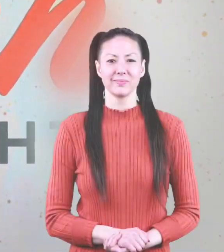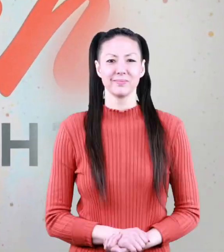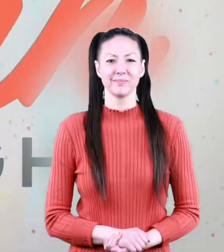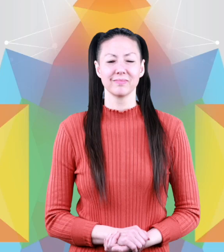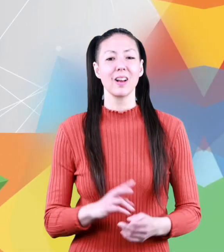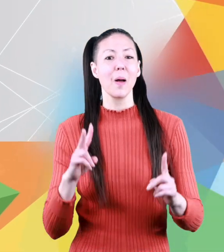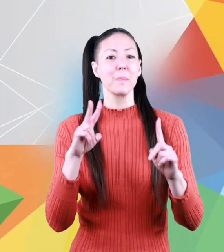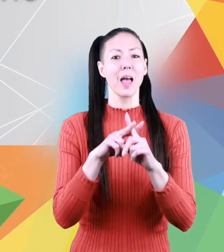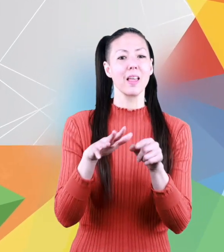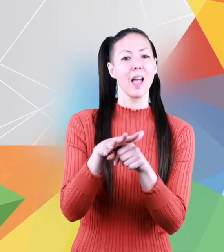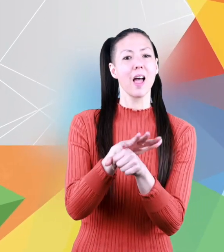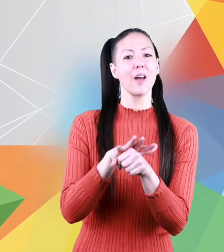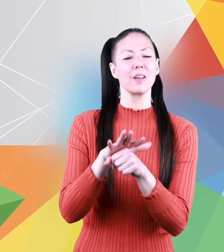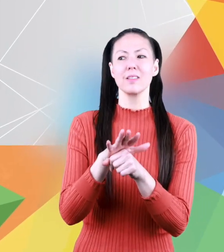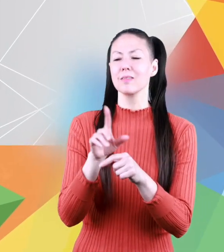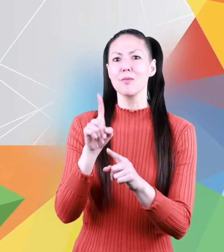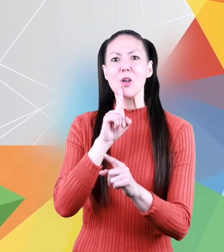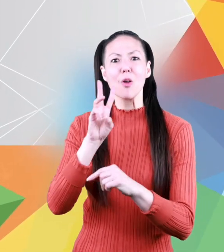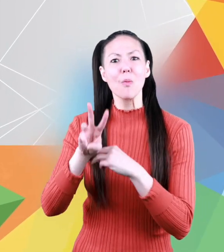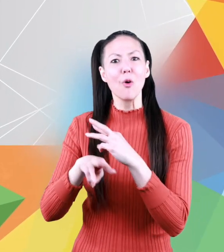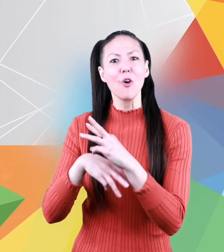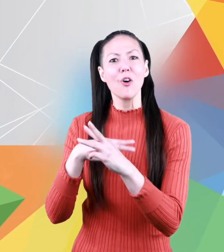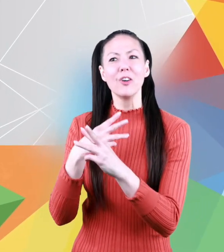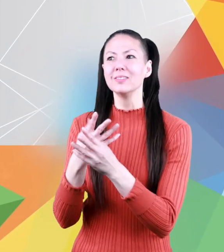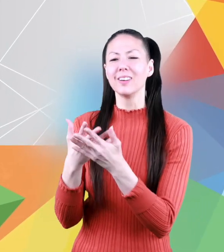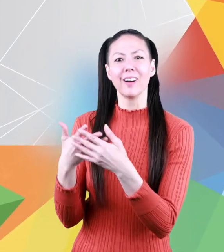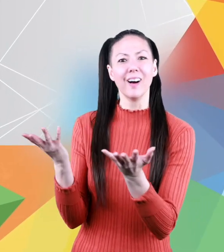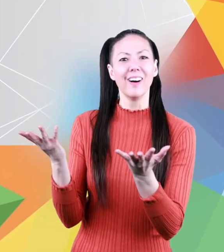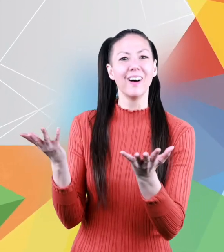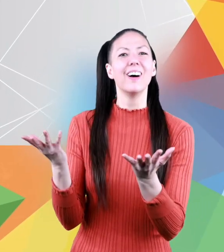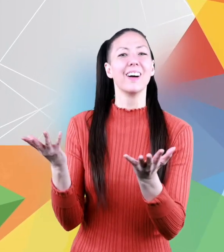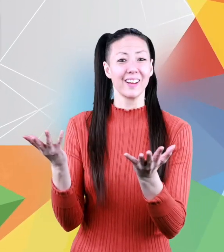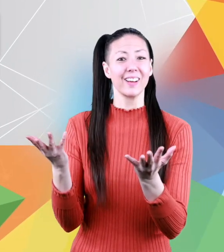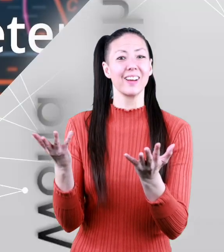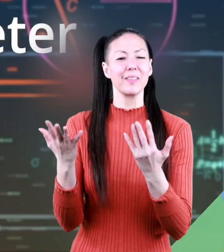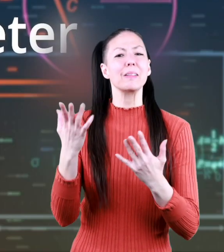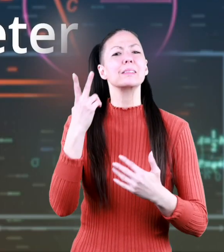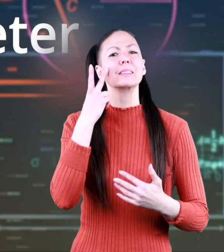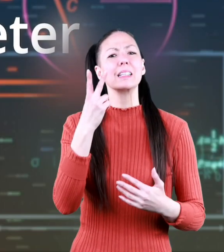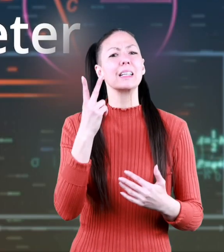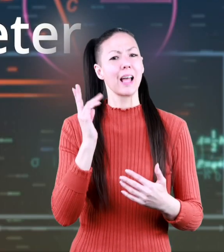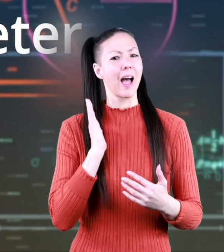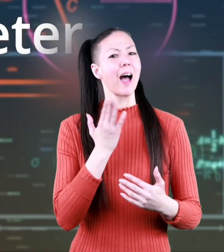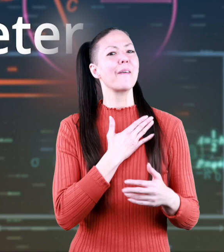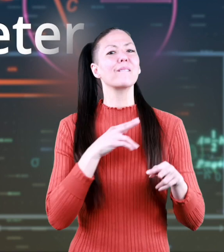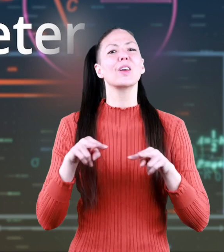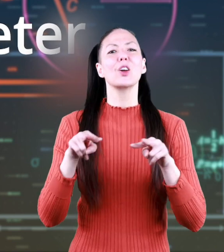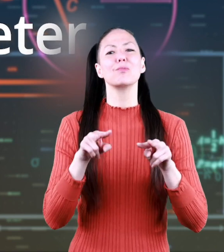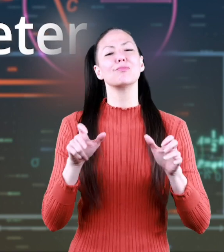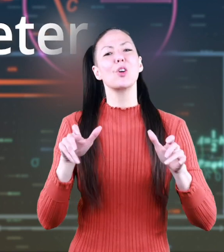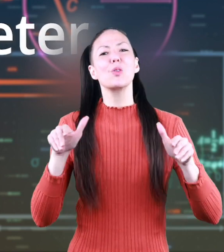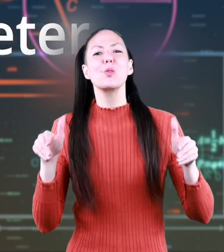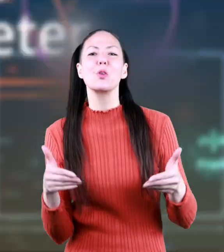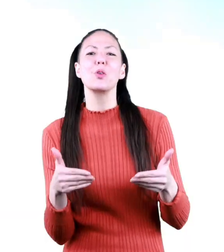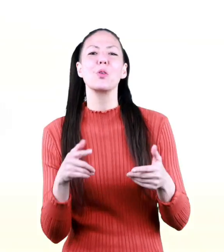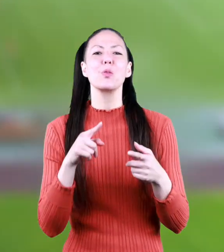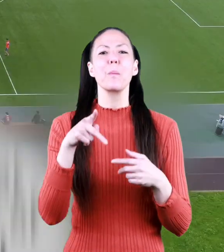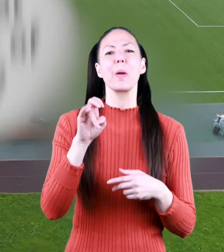applying area to the real world for kids you may have seen our video introduction to perimeter and